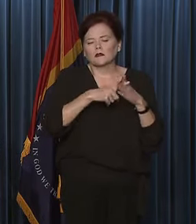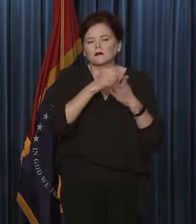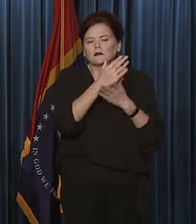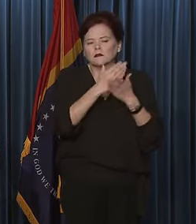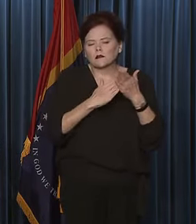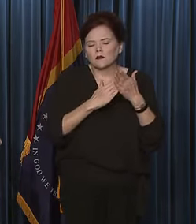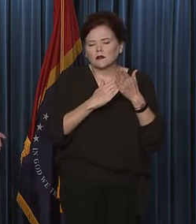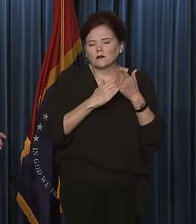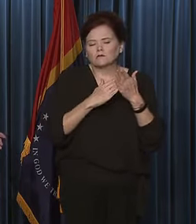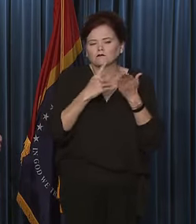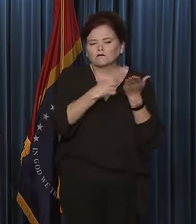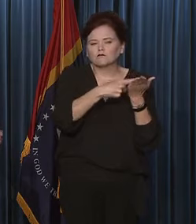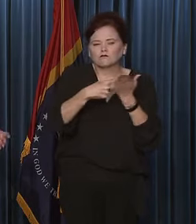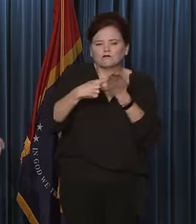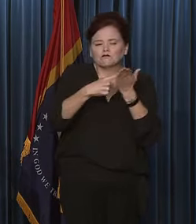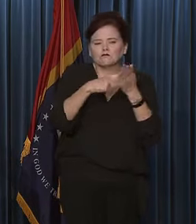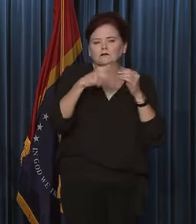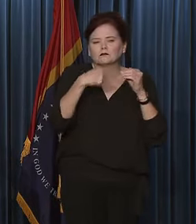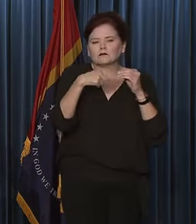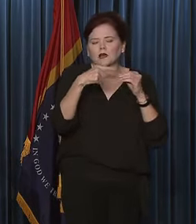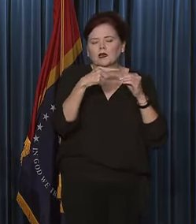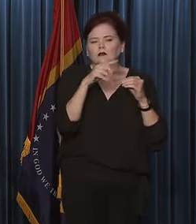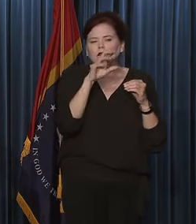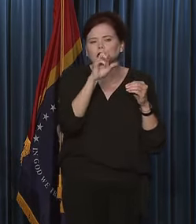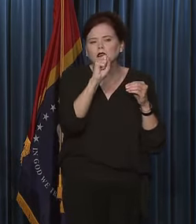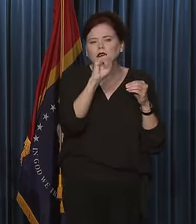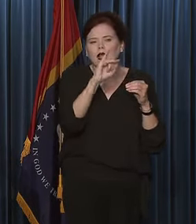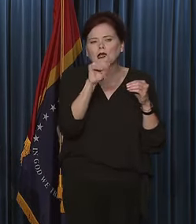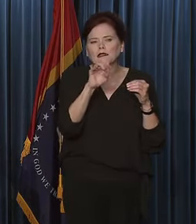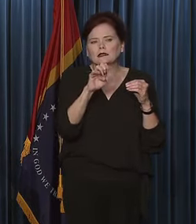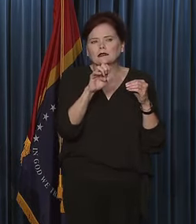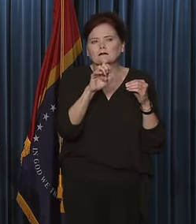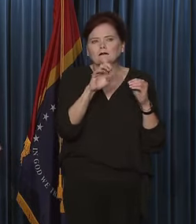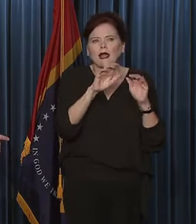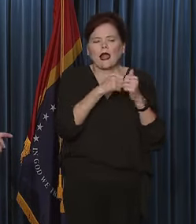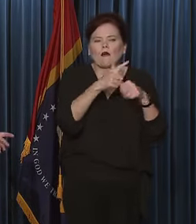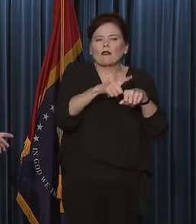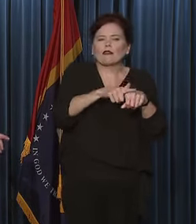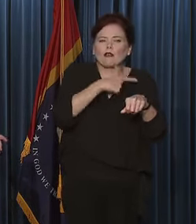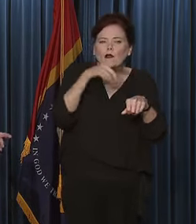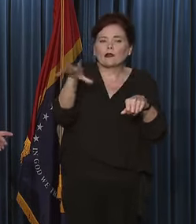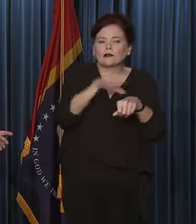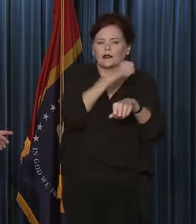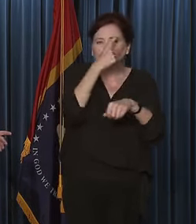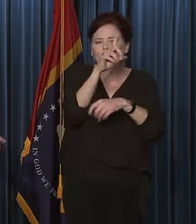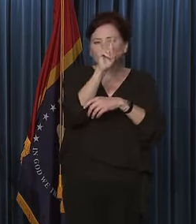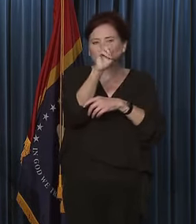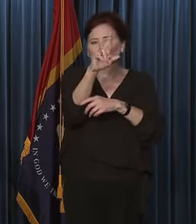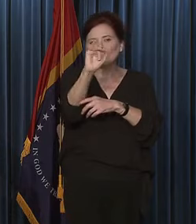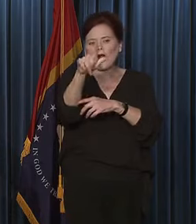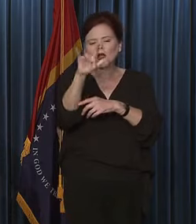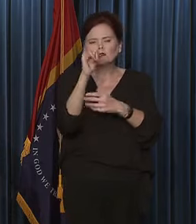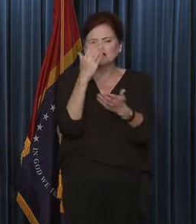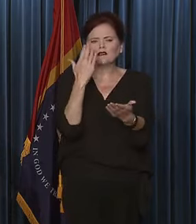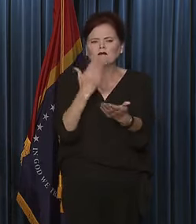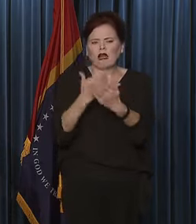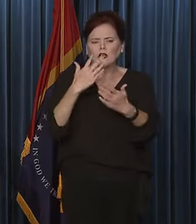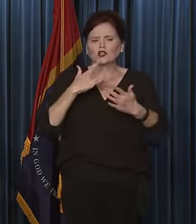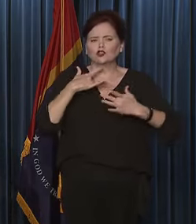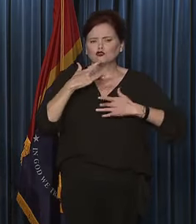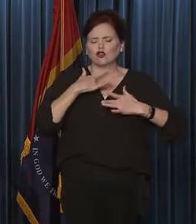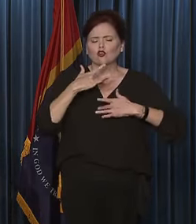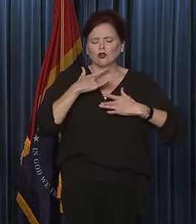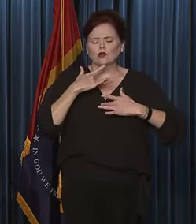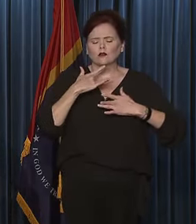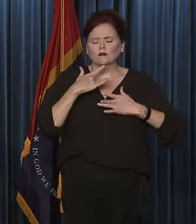about, uh, the size and the scope of the clinical trials, um, which was a valid concern and a valid question. Um,